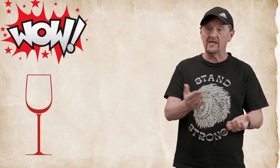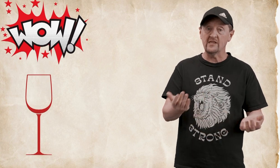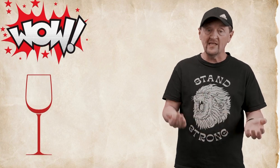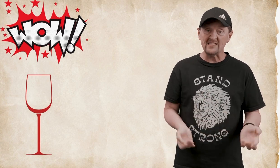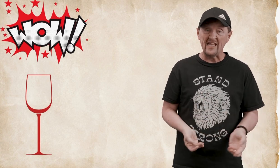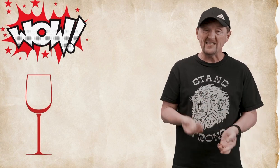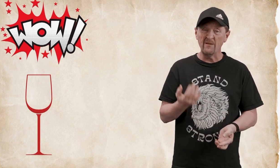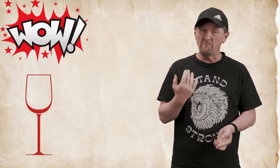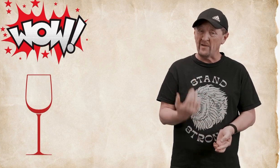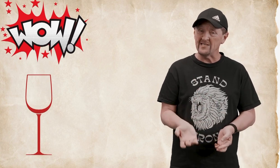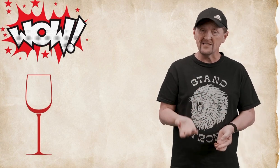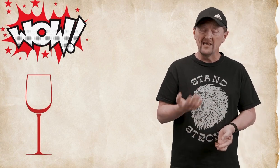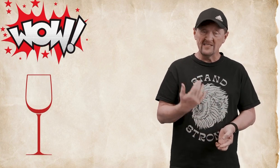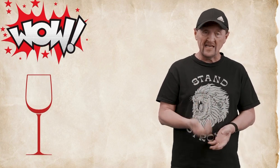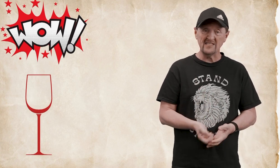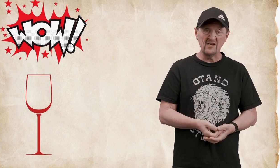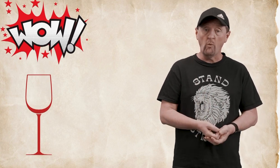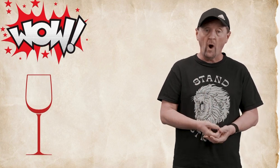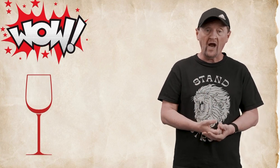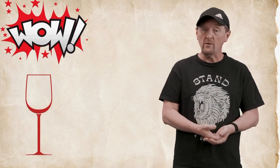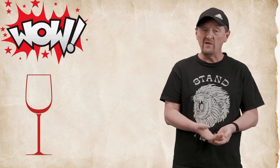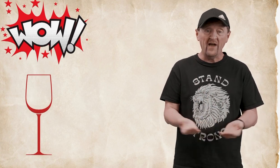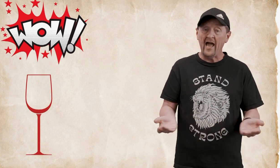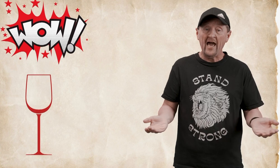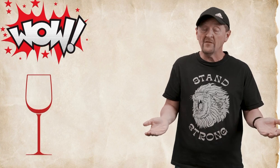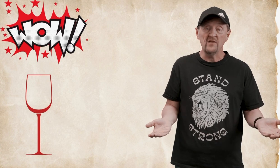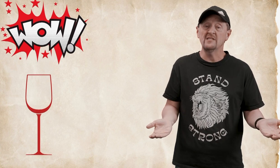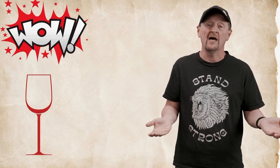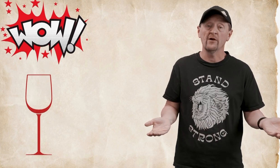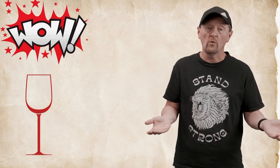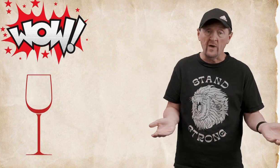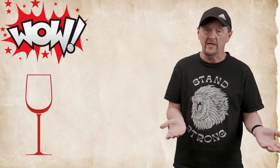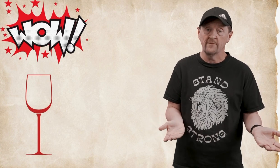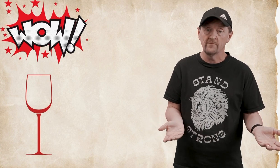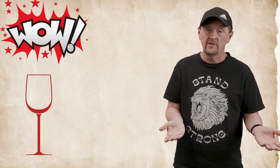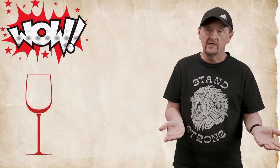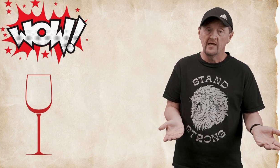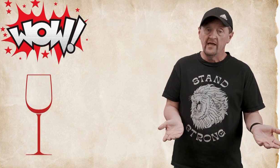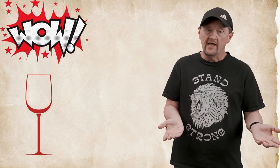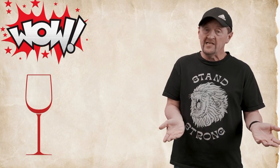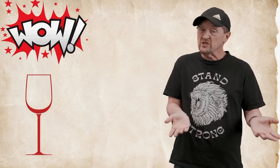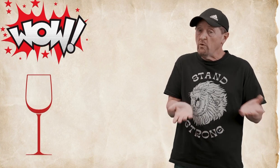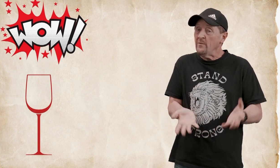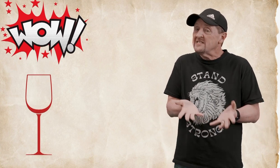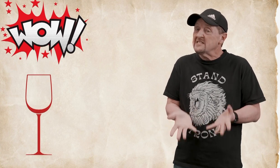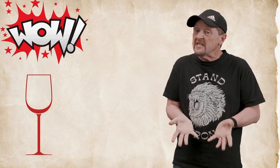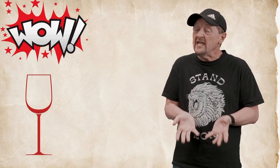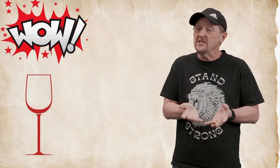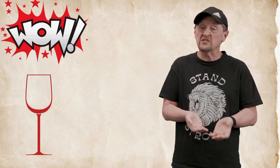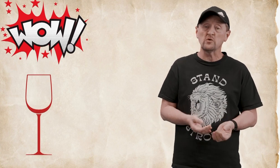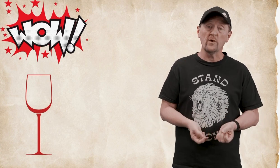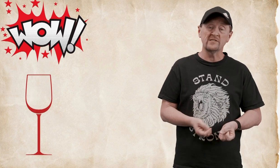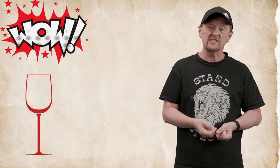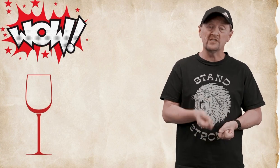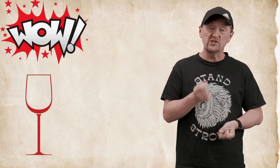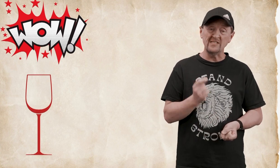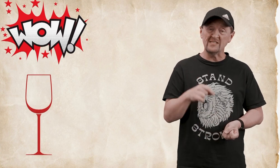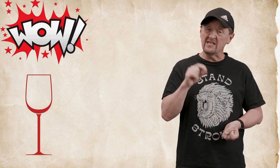this is the best tasting wine we've had at the entire wedding and so what we see in this story is this that Jesus gives us